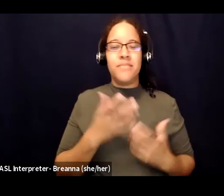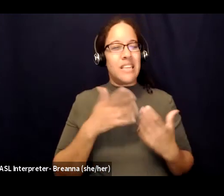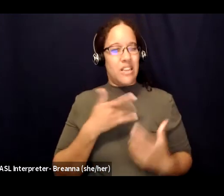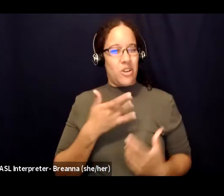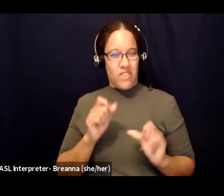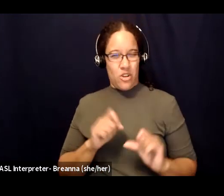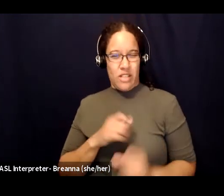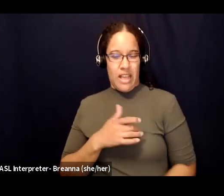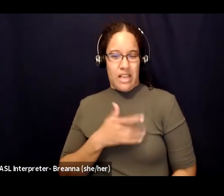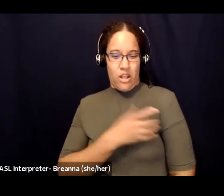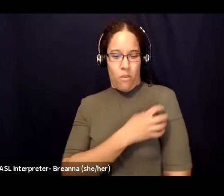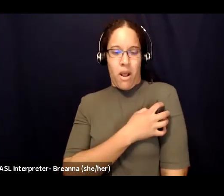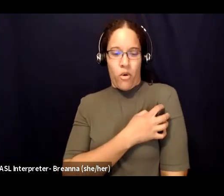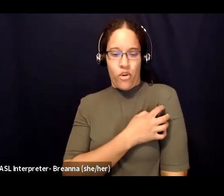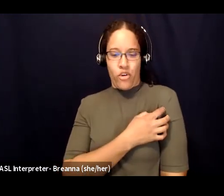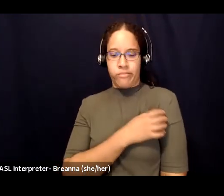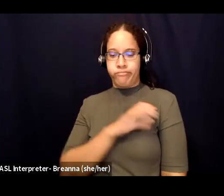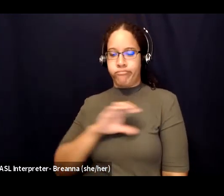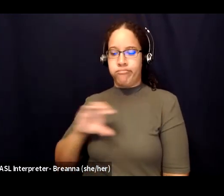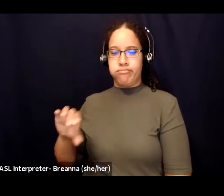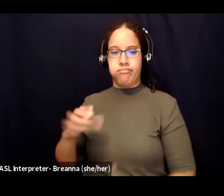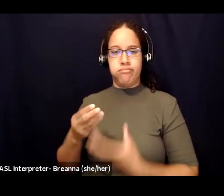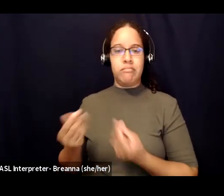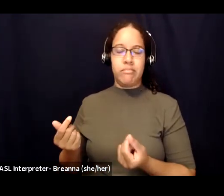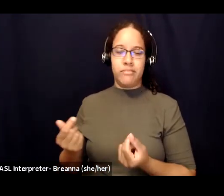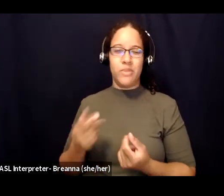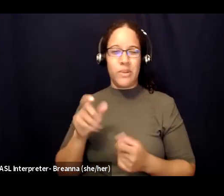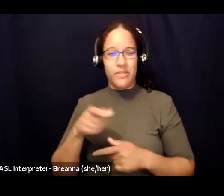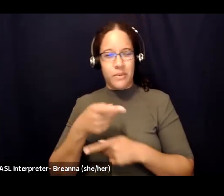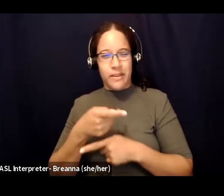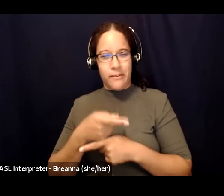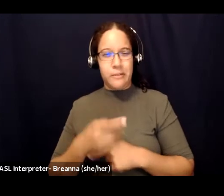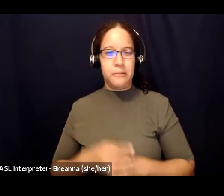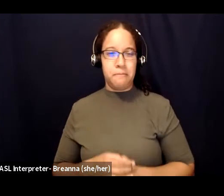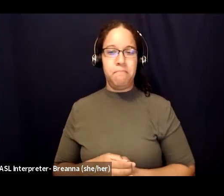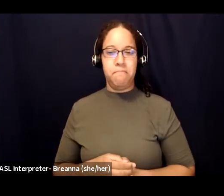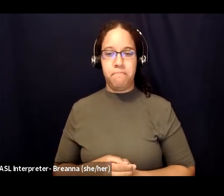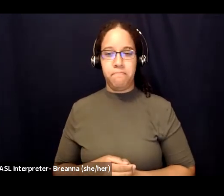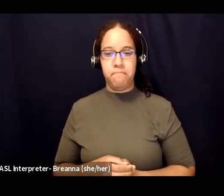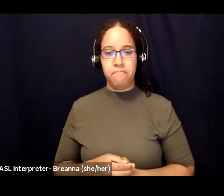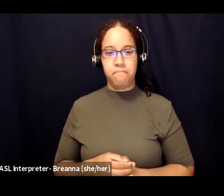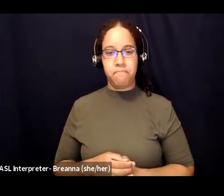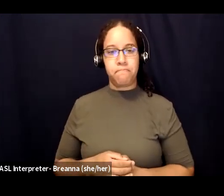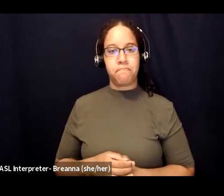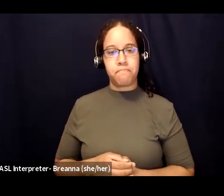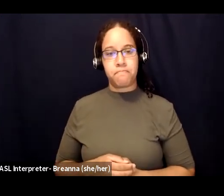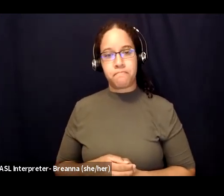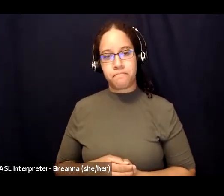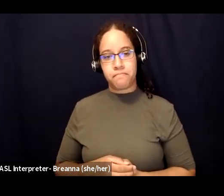away from them another emotion that they talk about is frustration so someone who cares about you